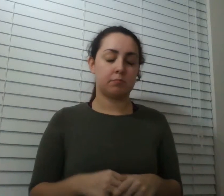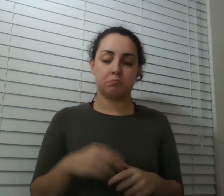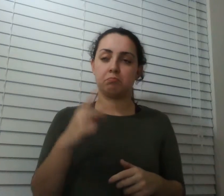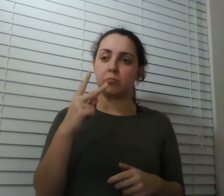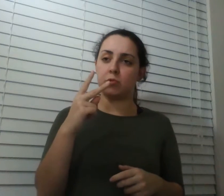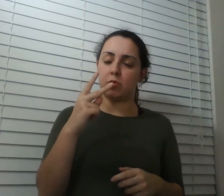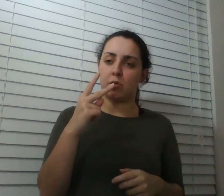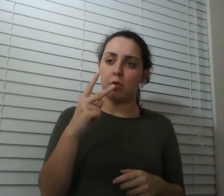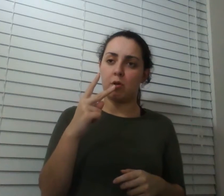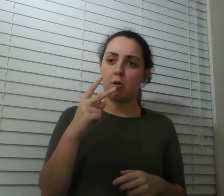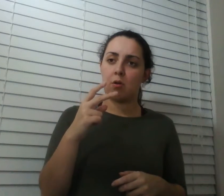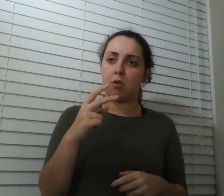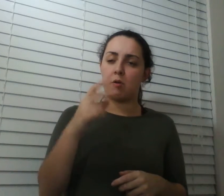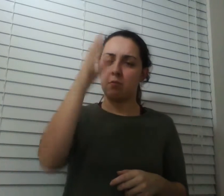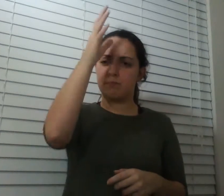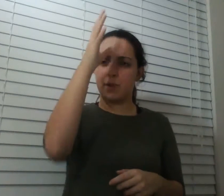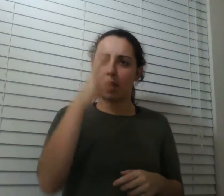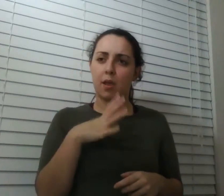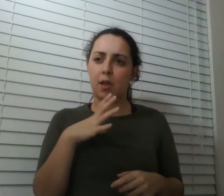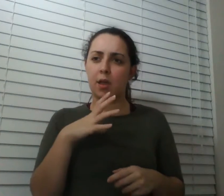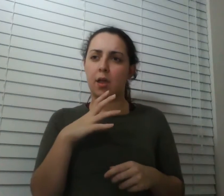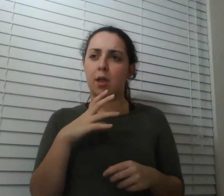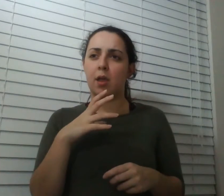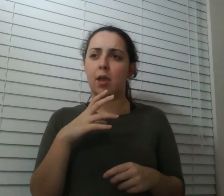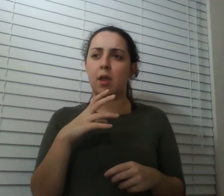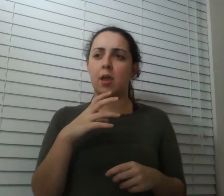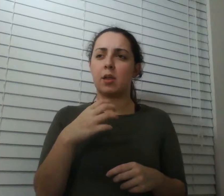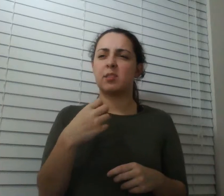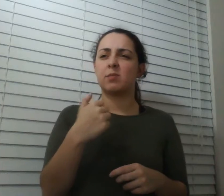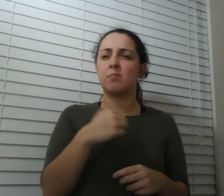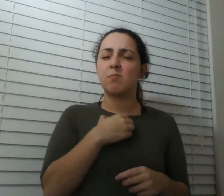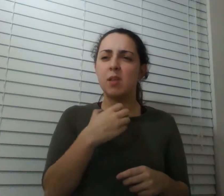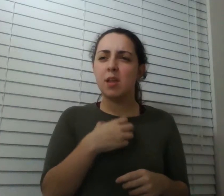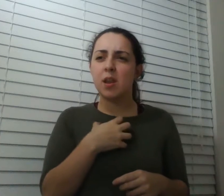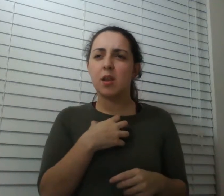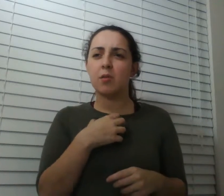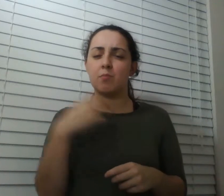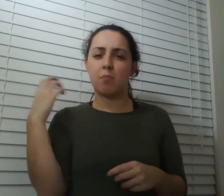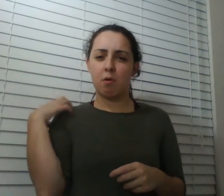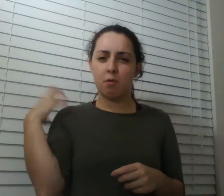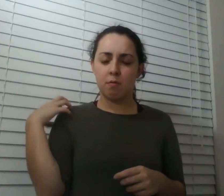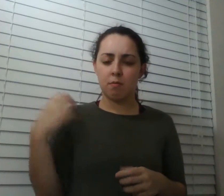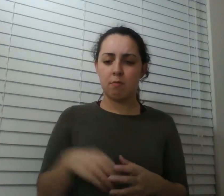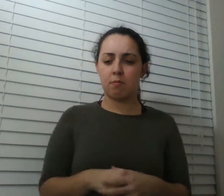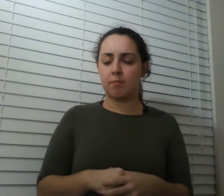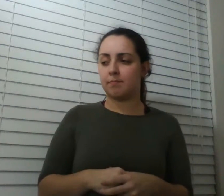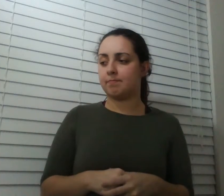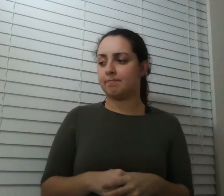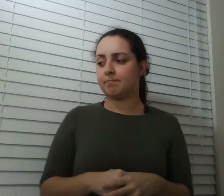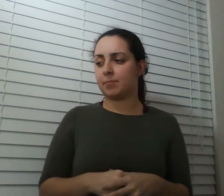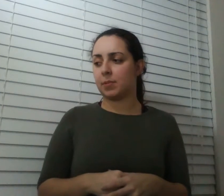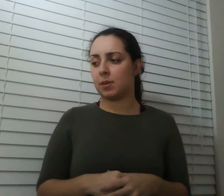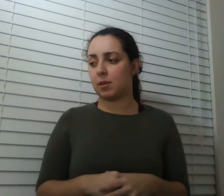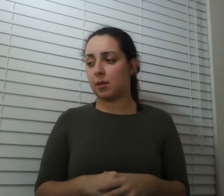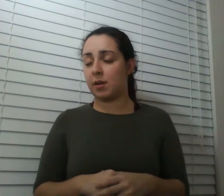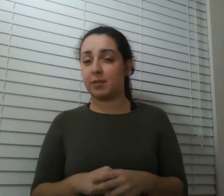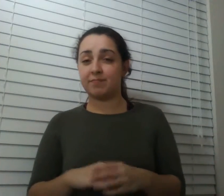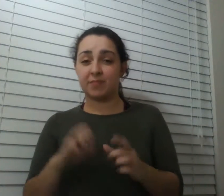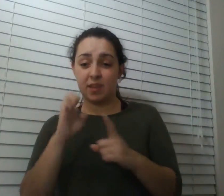a boss yeah but right at that moment they both shout in the same direction so the geography of this setting kind of crystallizes because now we know the